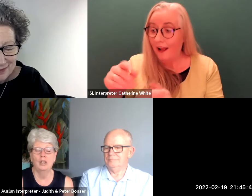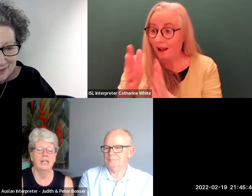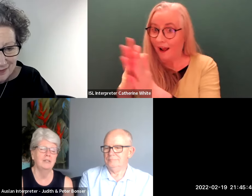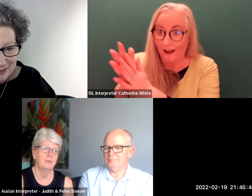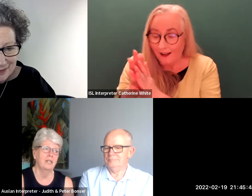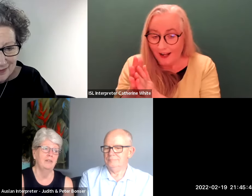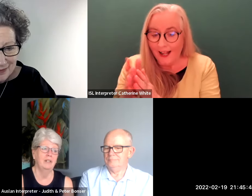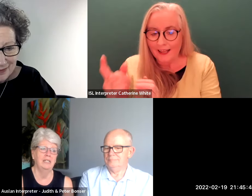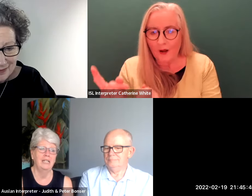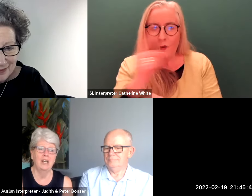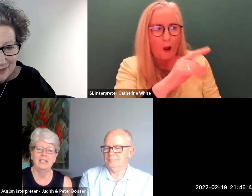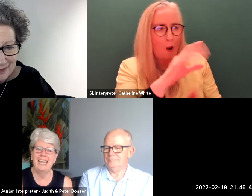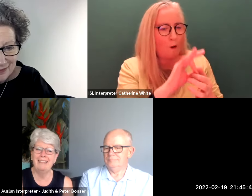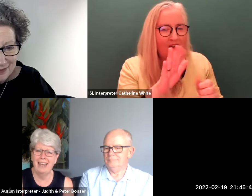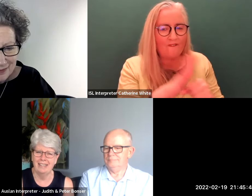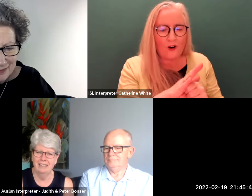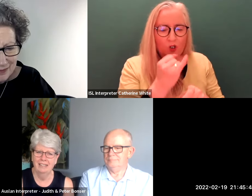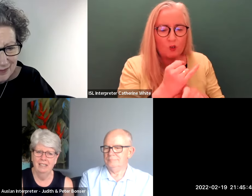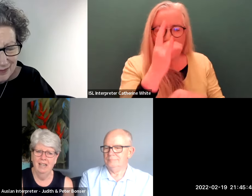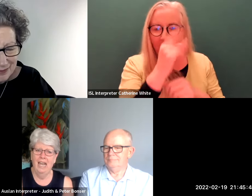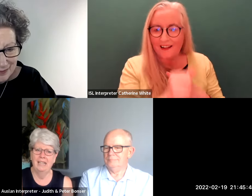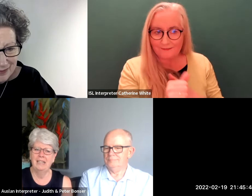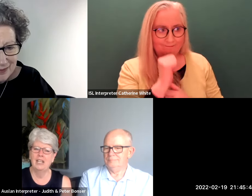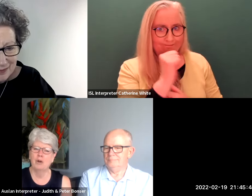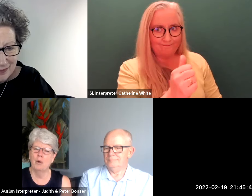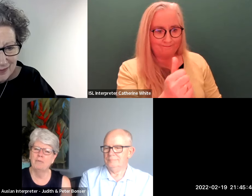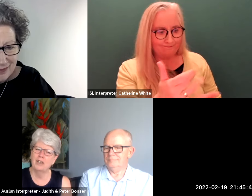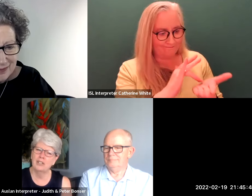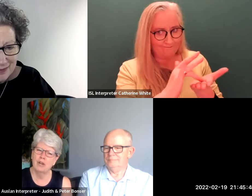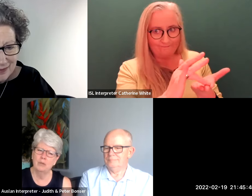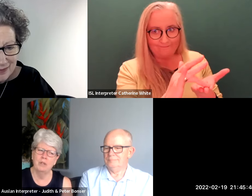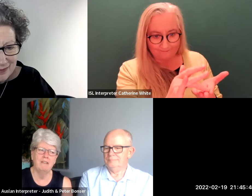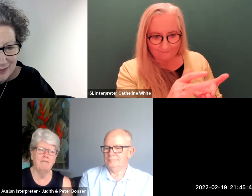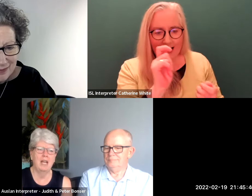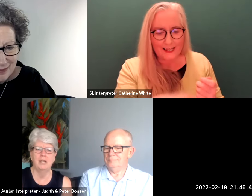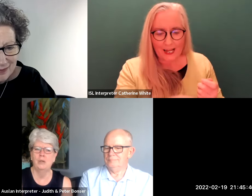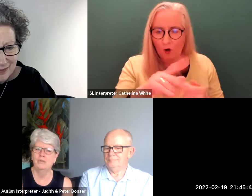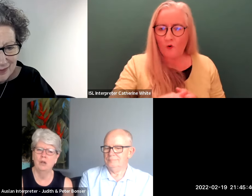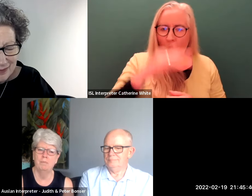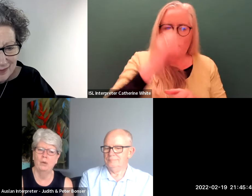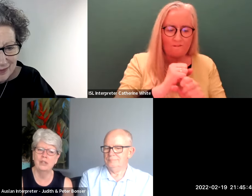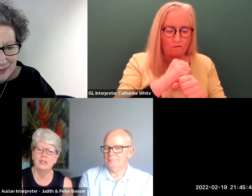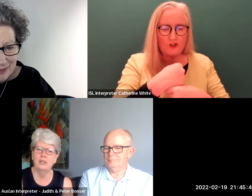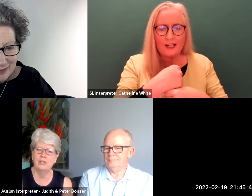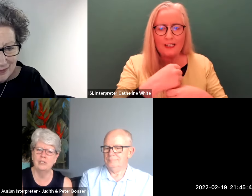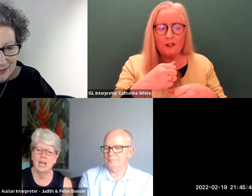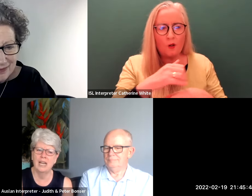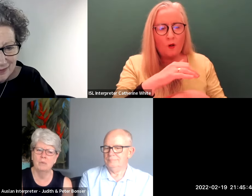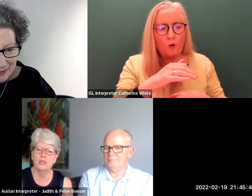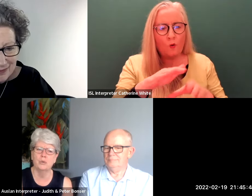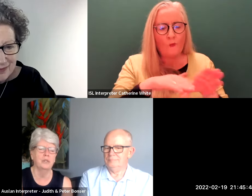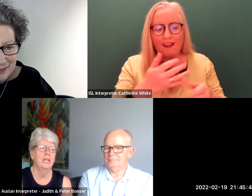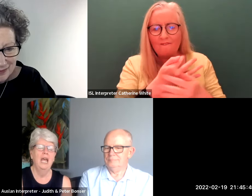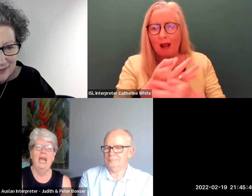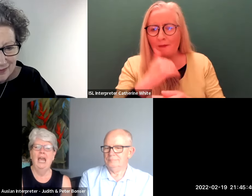school holidays or whatever and they don't get that and then they grow up frustrated with their family who have not bothered to learn sign